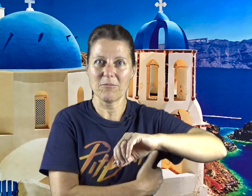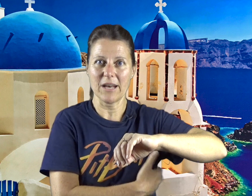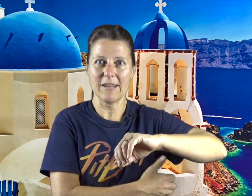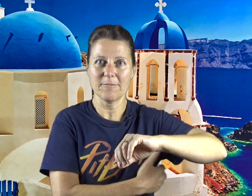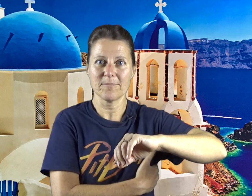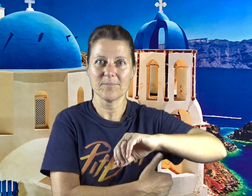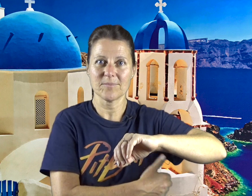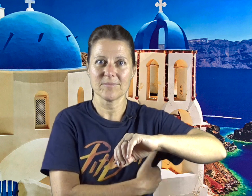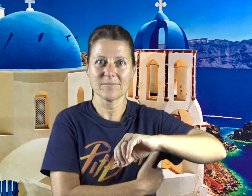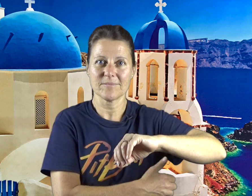money.